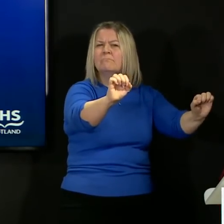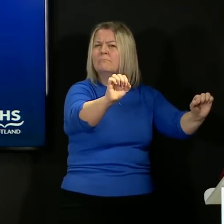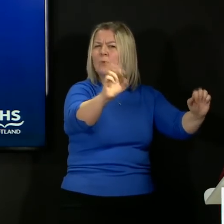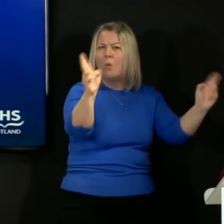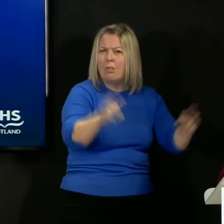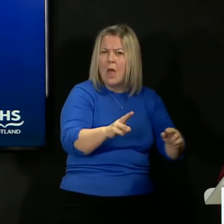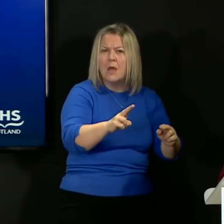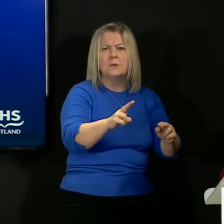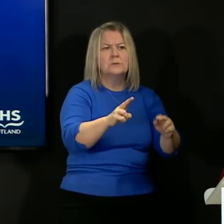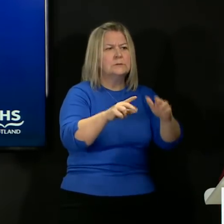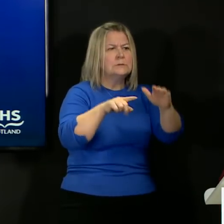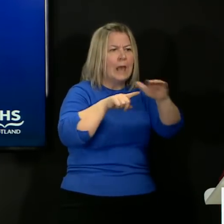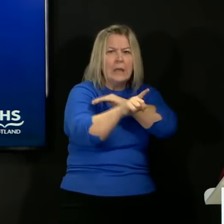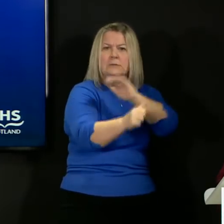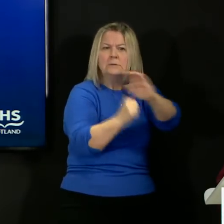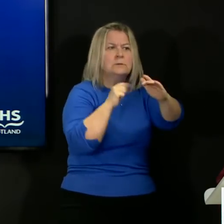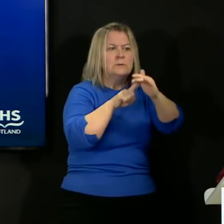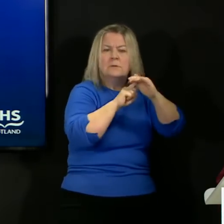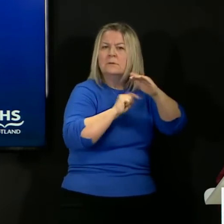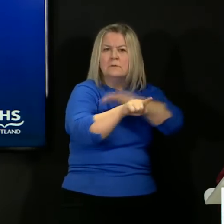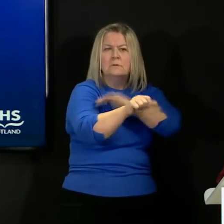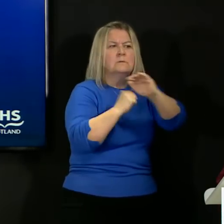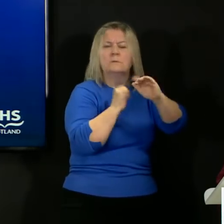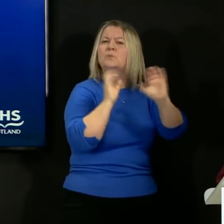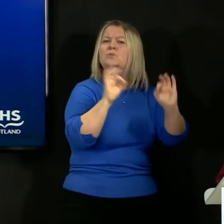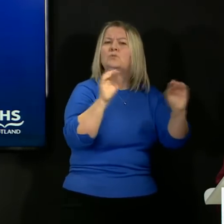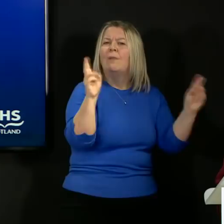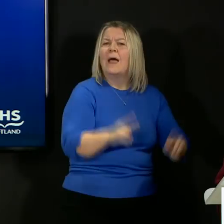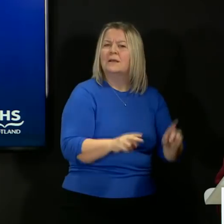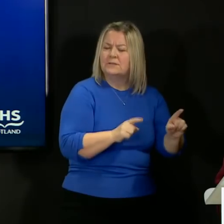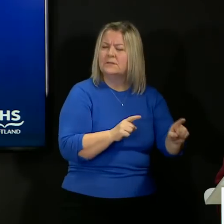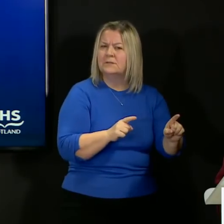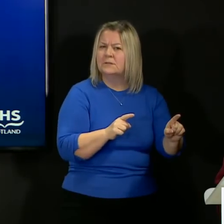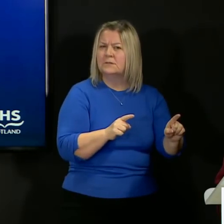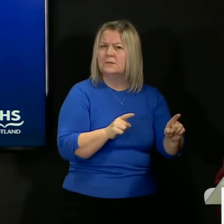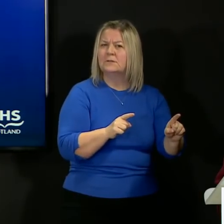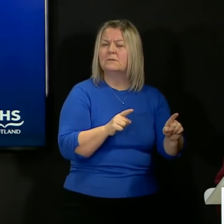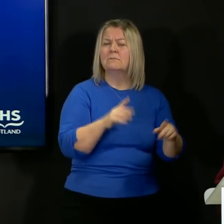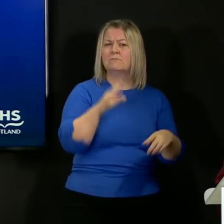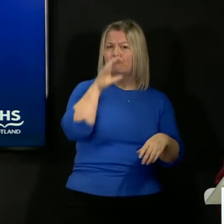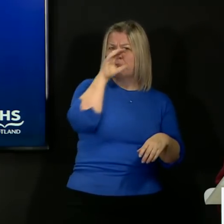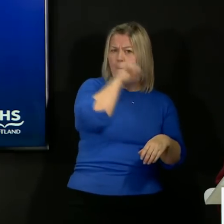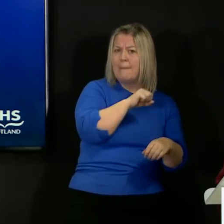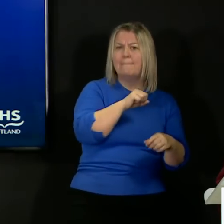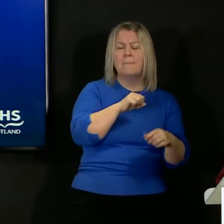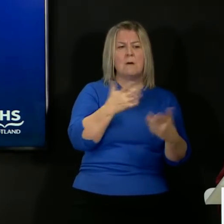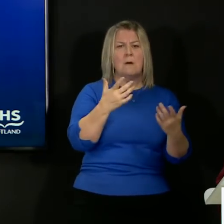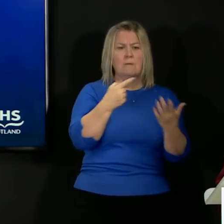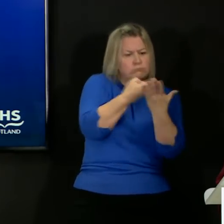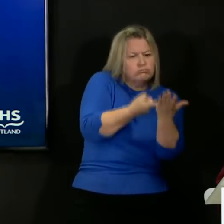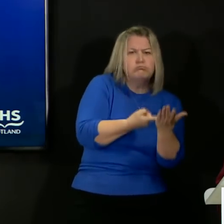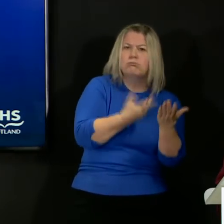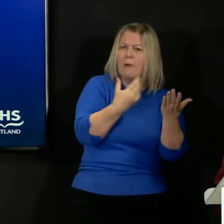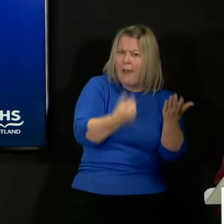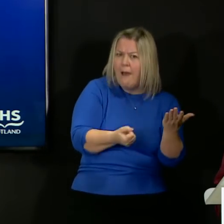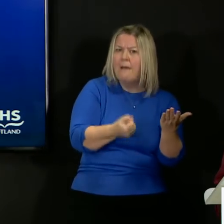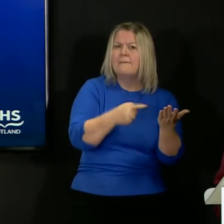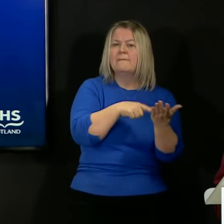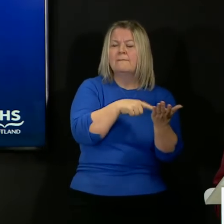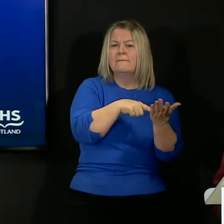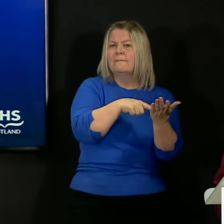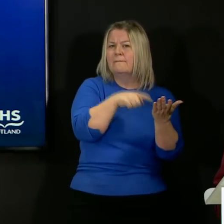other than those who work there. And also remembering the other restrictions and requirements we've put in place about